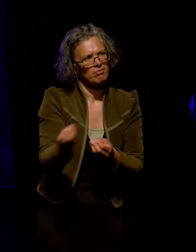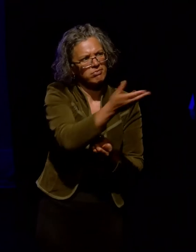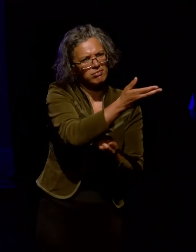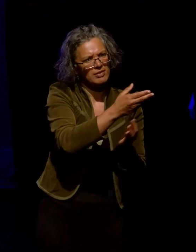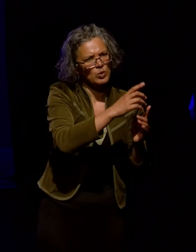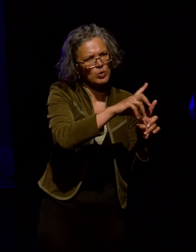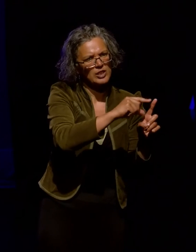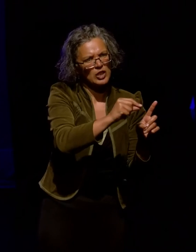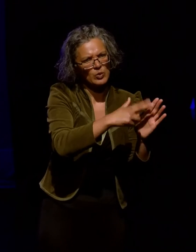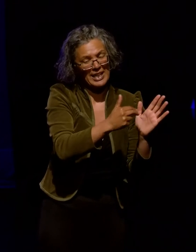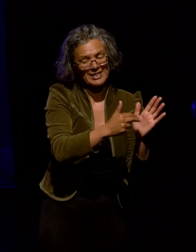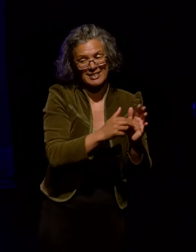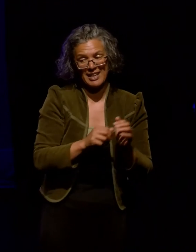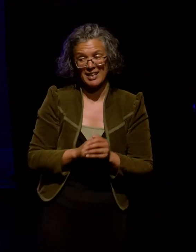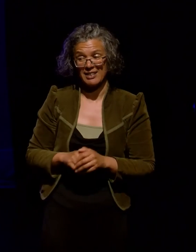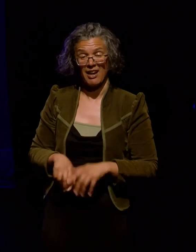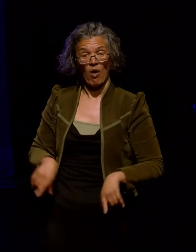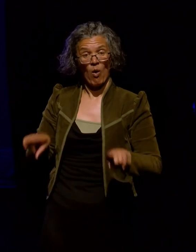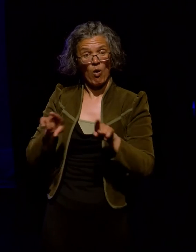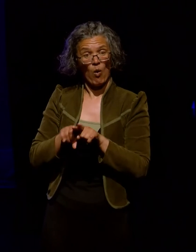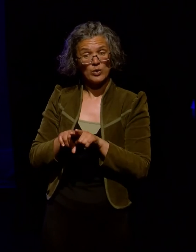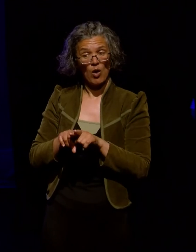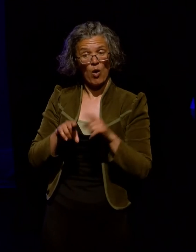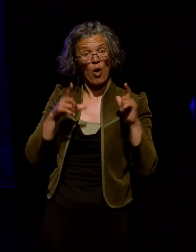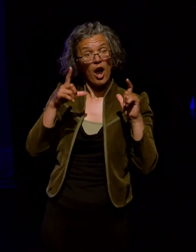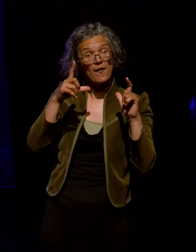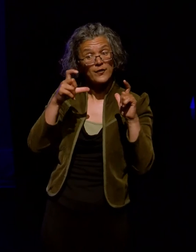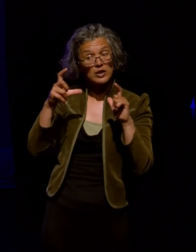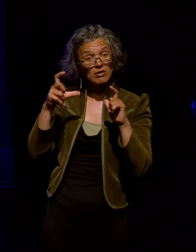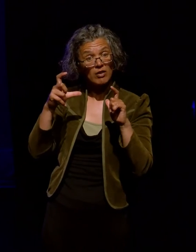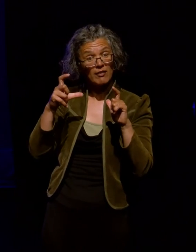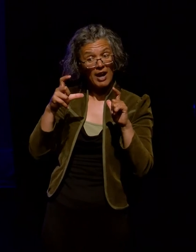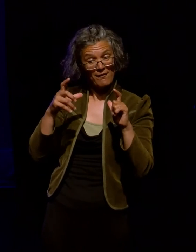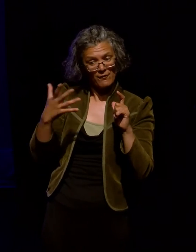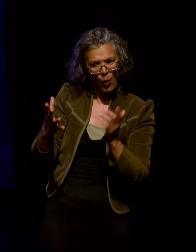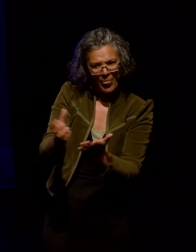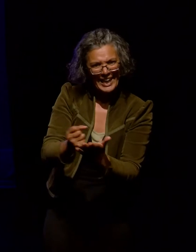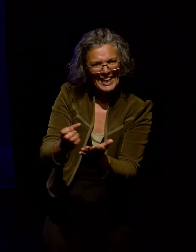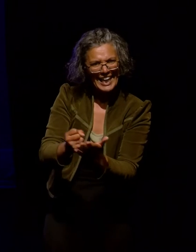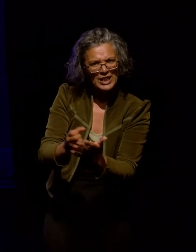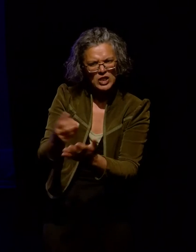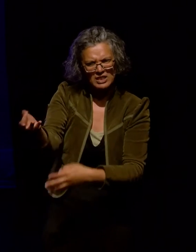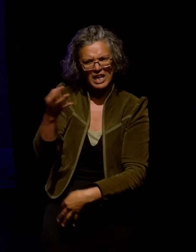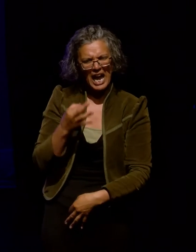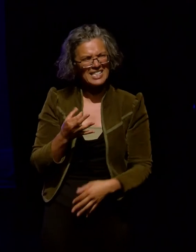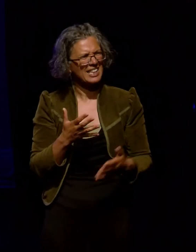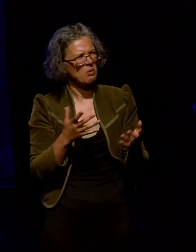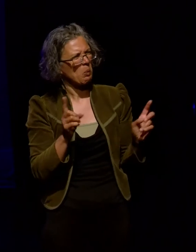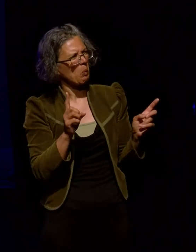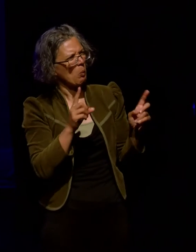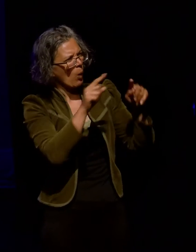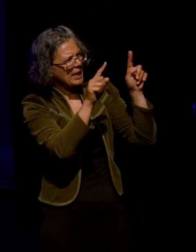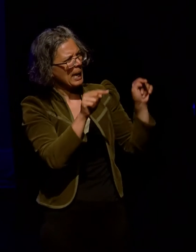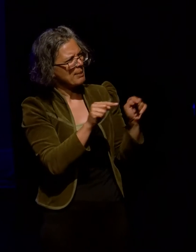Another hot topic is photography of collections. People are seeking advice about what image file formats